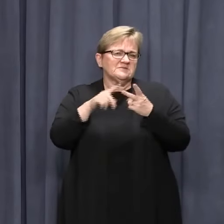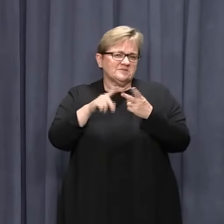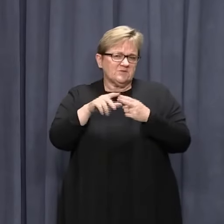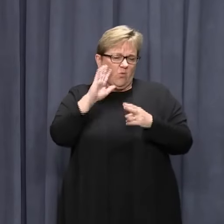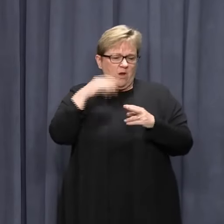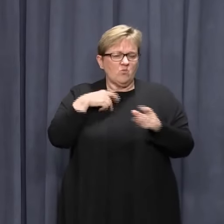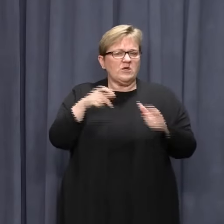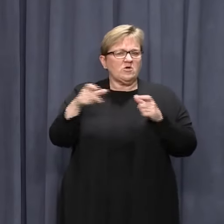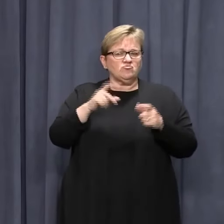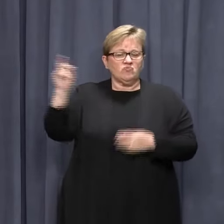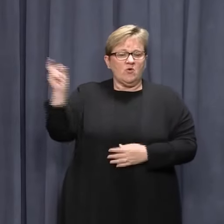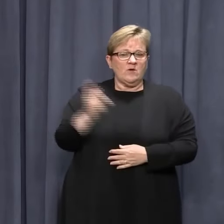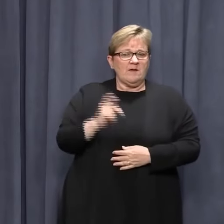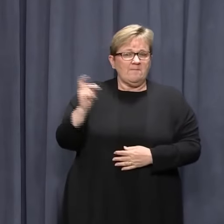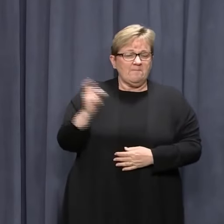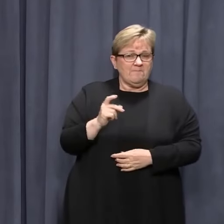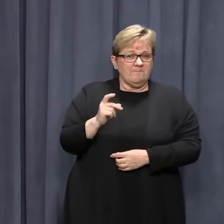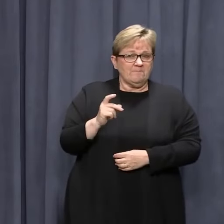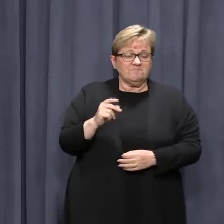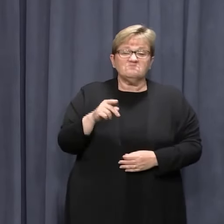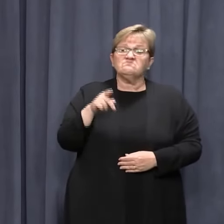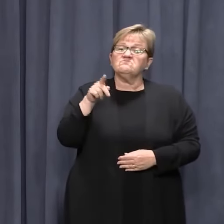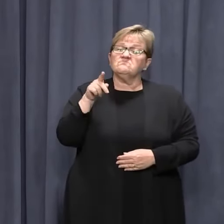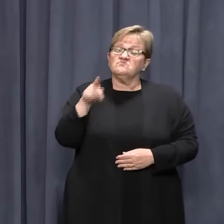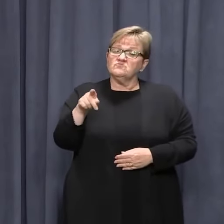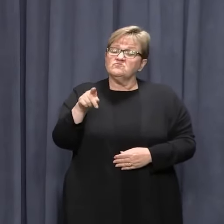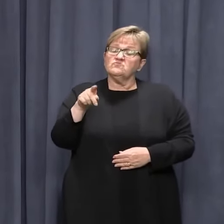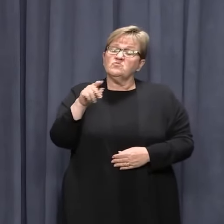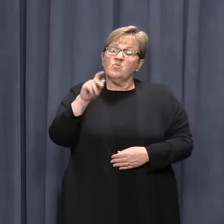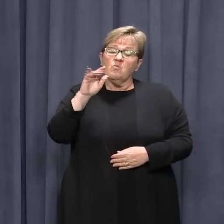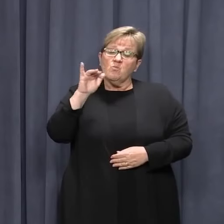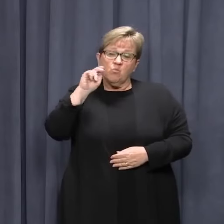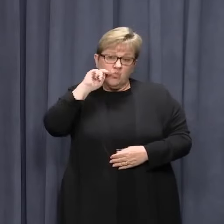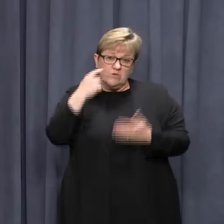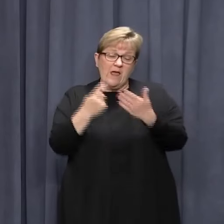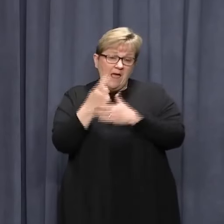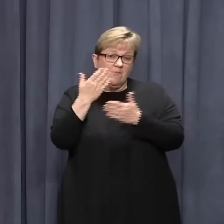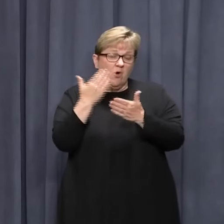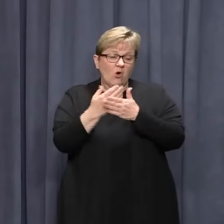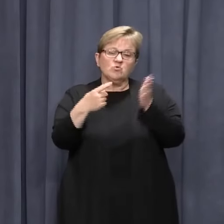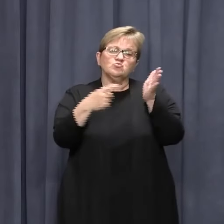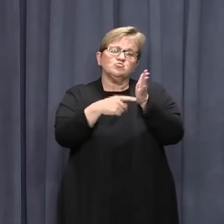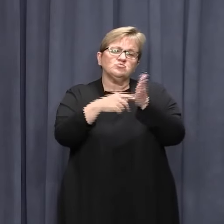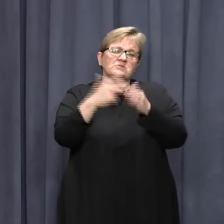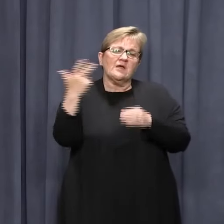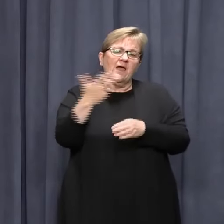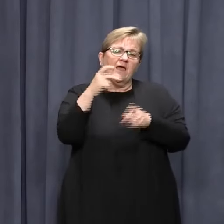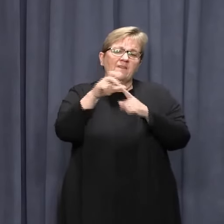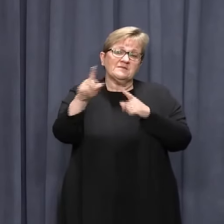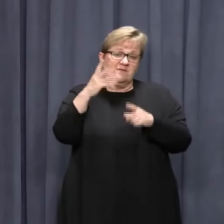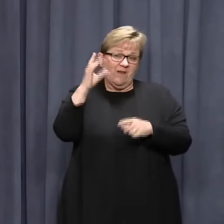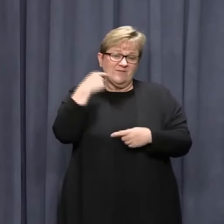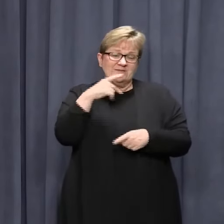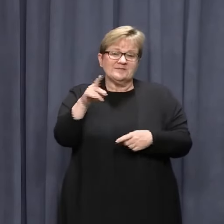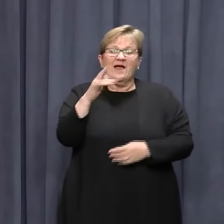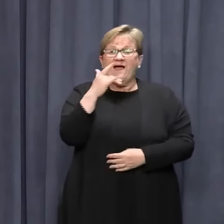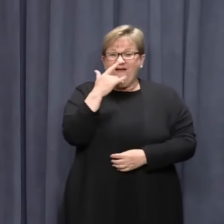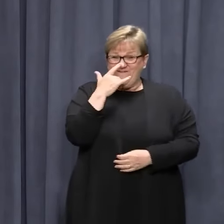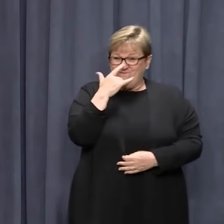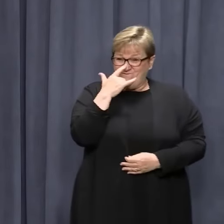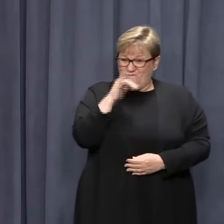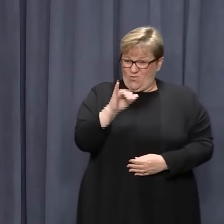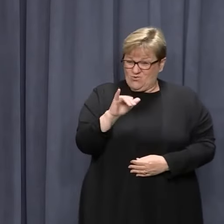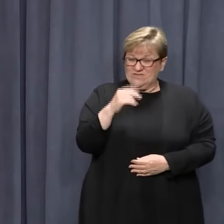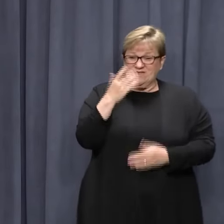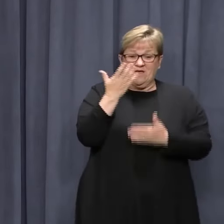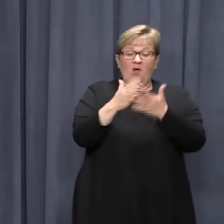our controlled border. That transition would occur on Tuesday 8 December. Unfortunately, just one